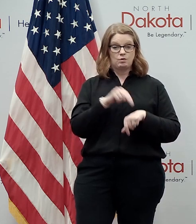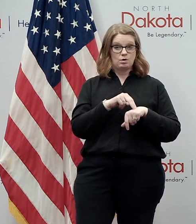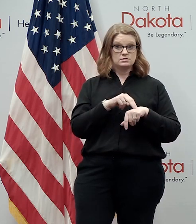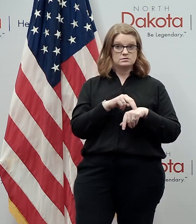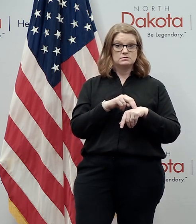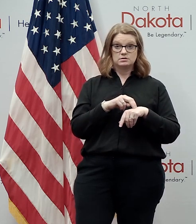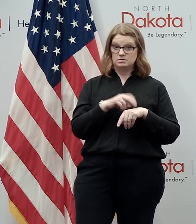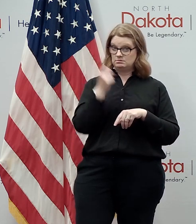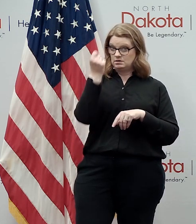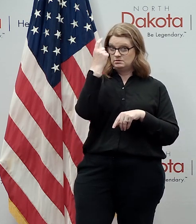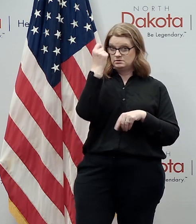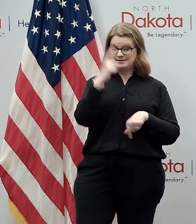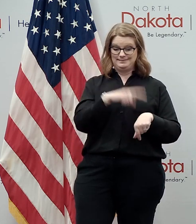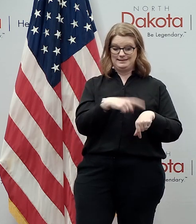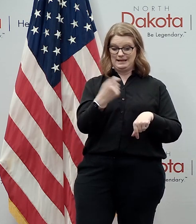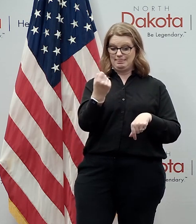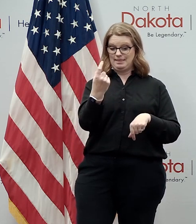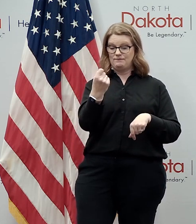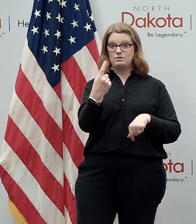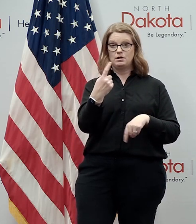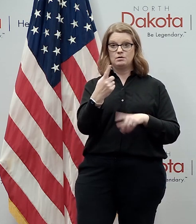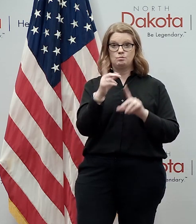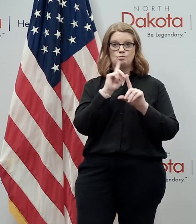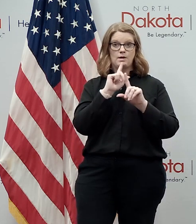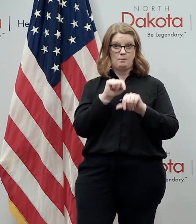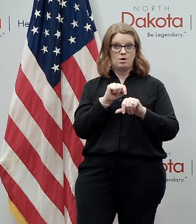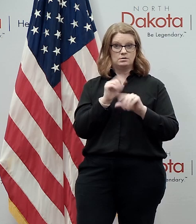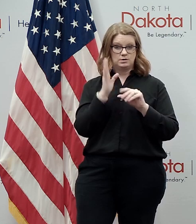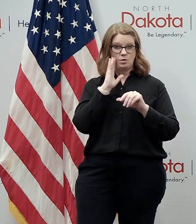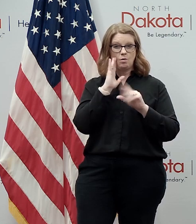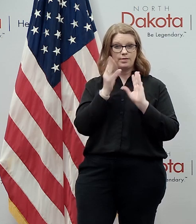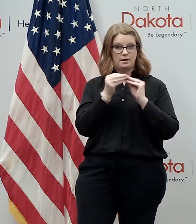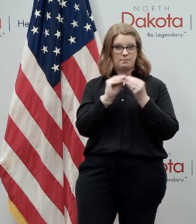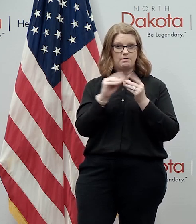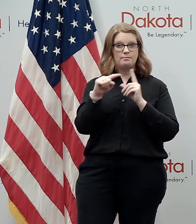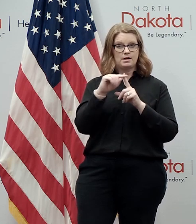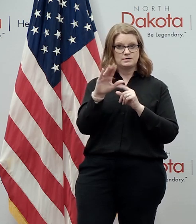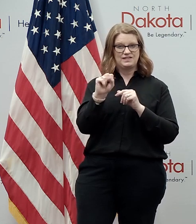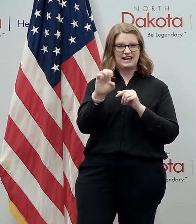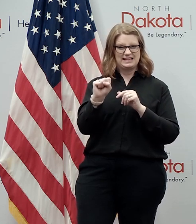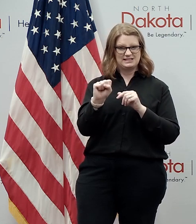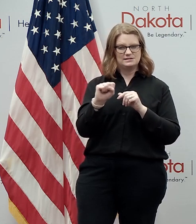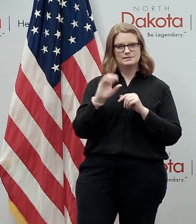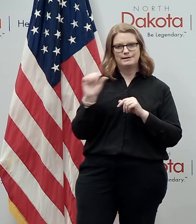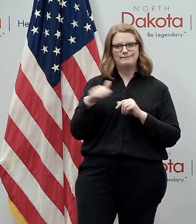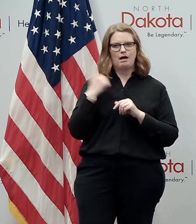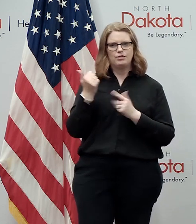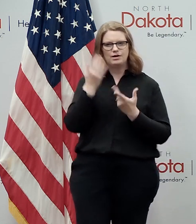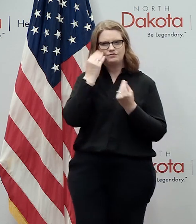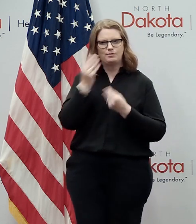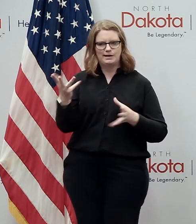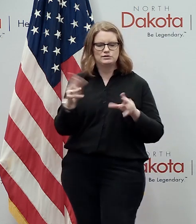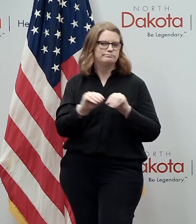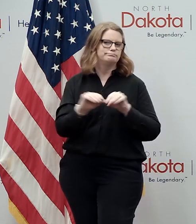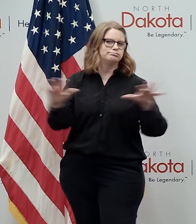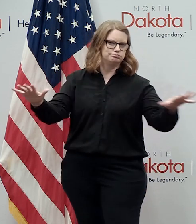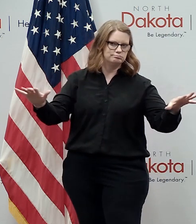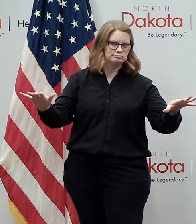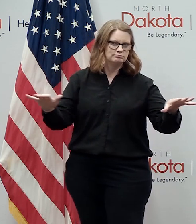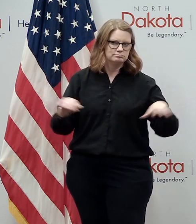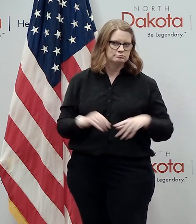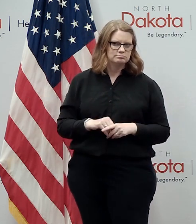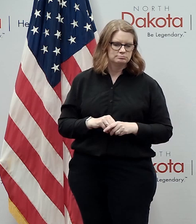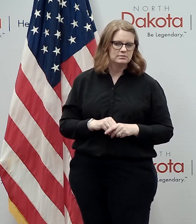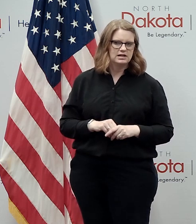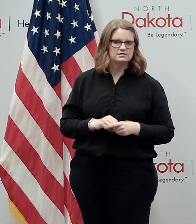releases uh the 11 a.m report with the with the numbers report and other press releases will be going out as uh